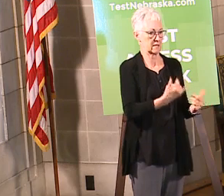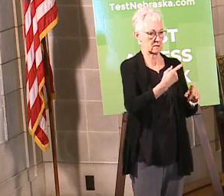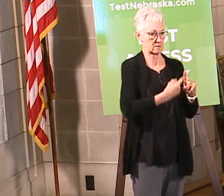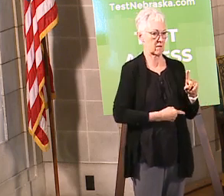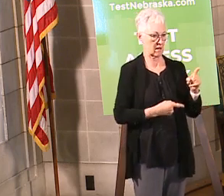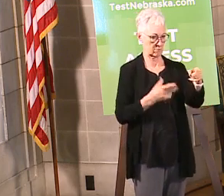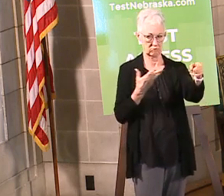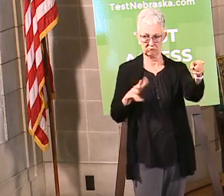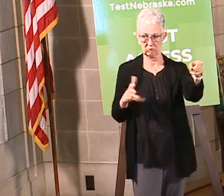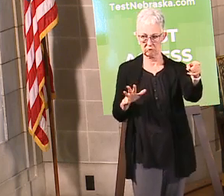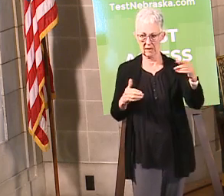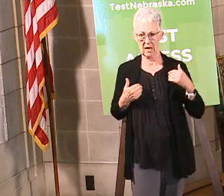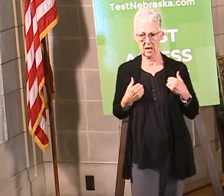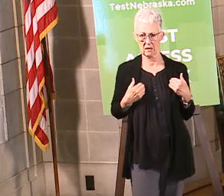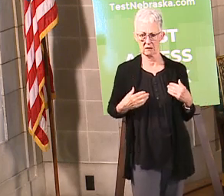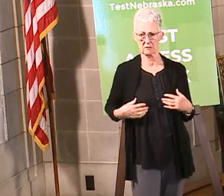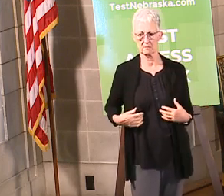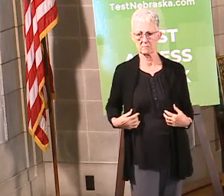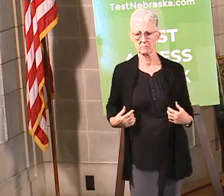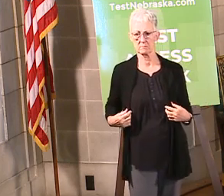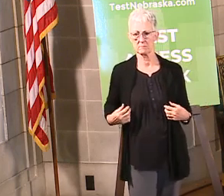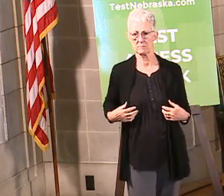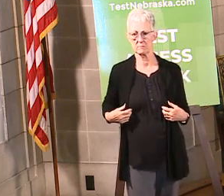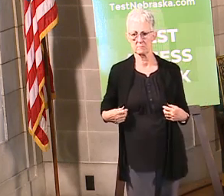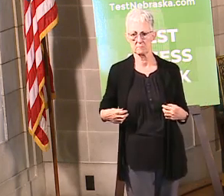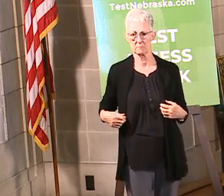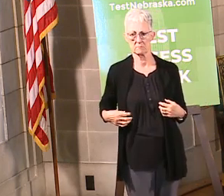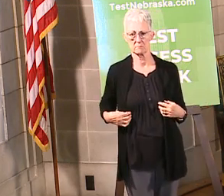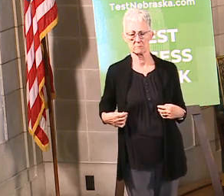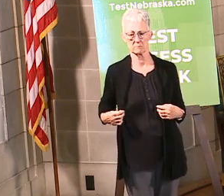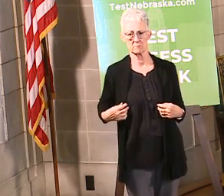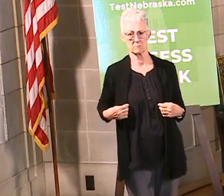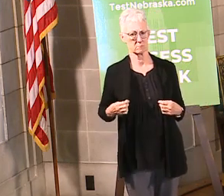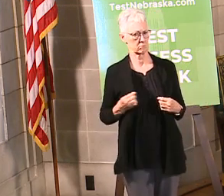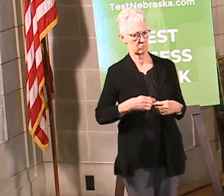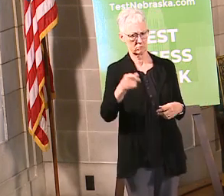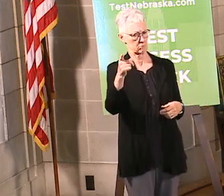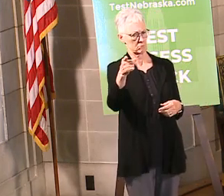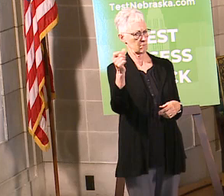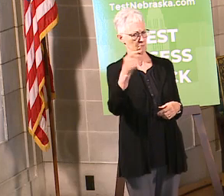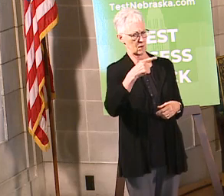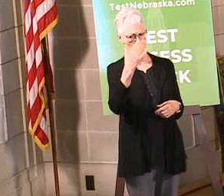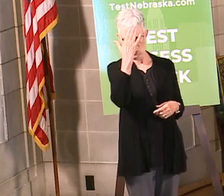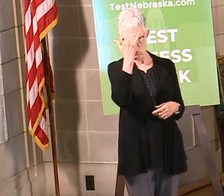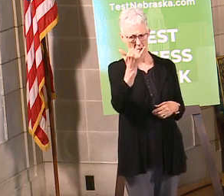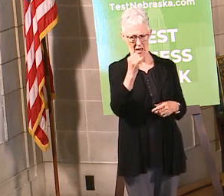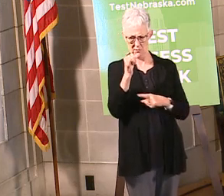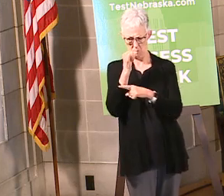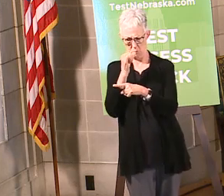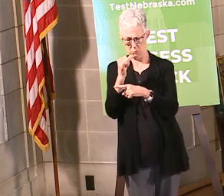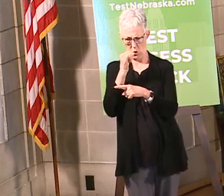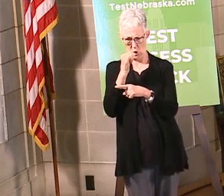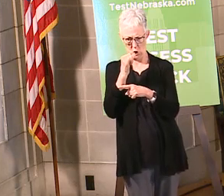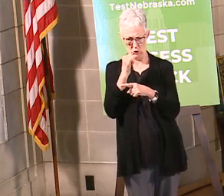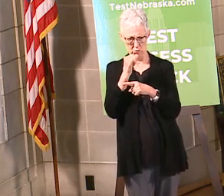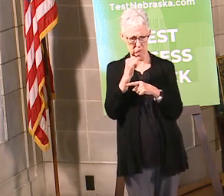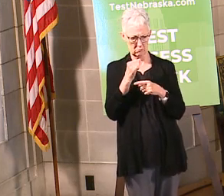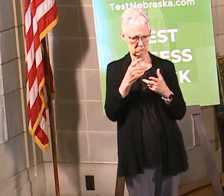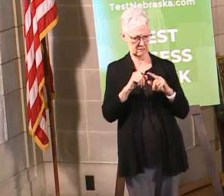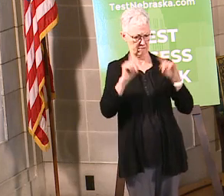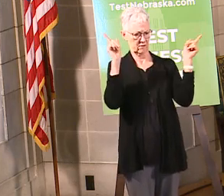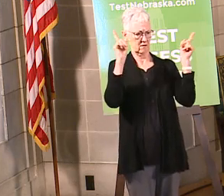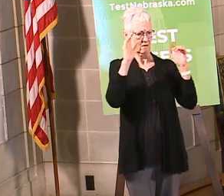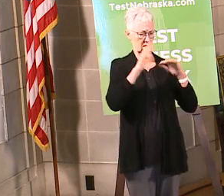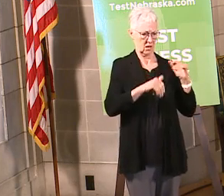Okay, yeah. Why are bars treated at a different standard than restaurants? So the question is why are bars being